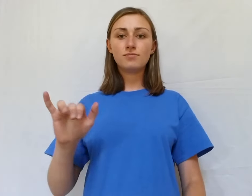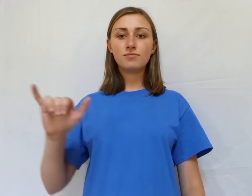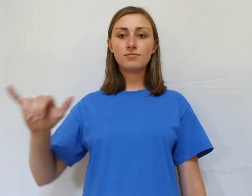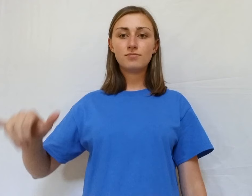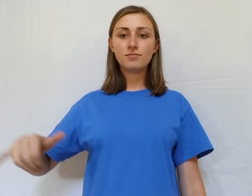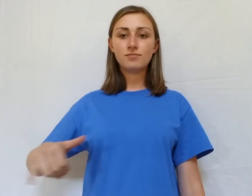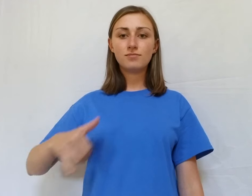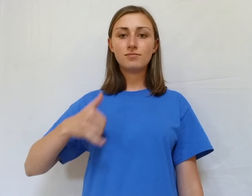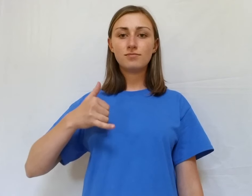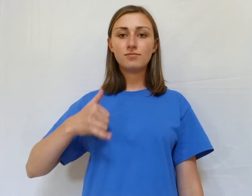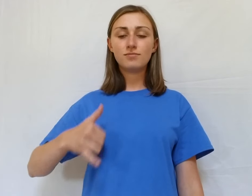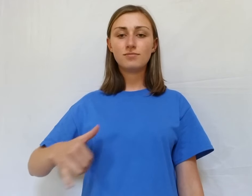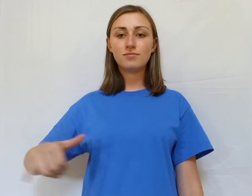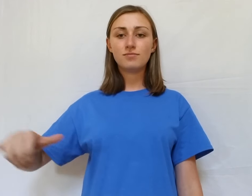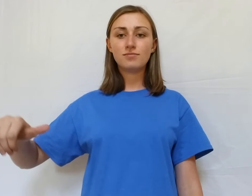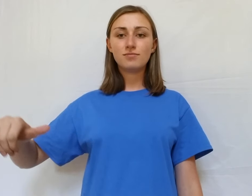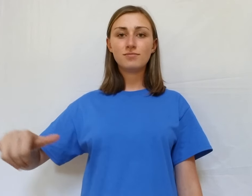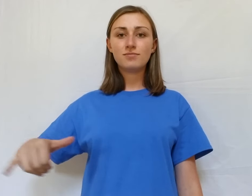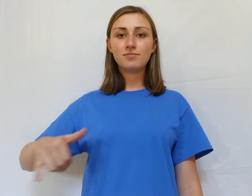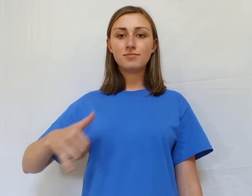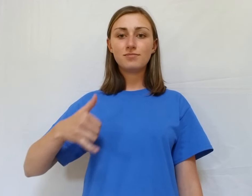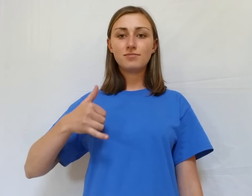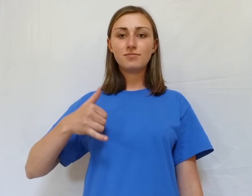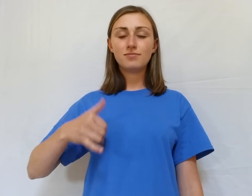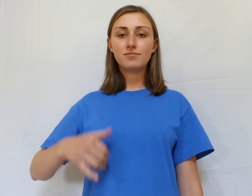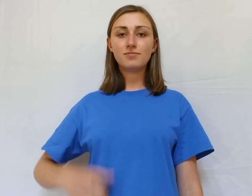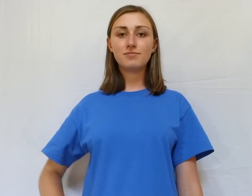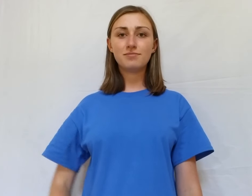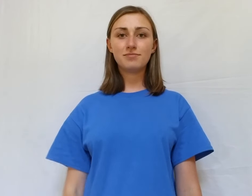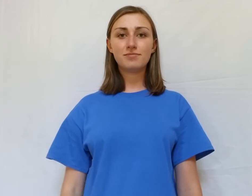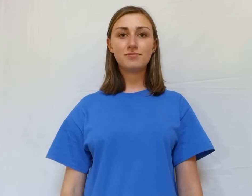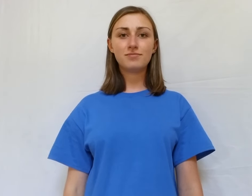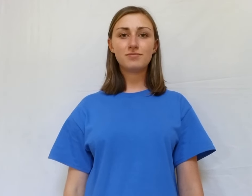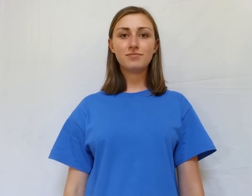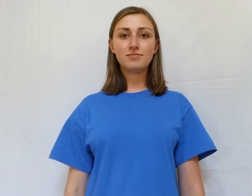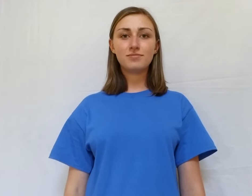Too So let's do the chorus again